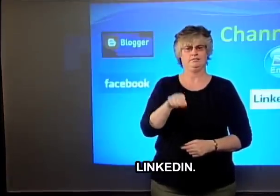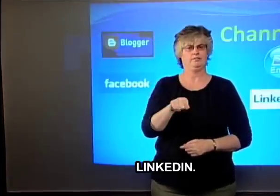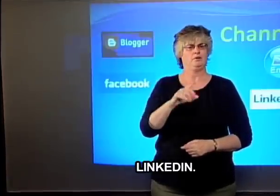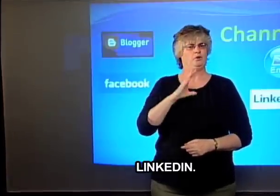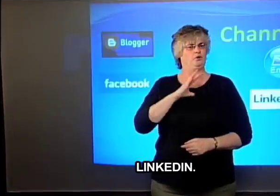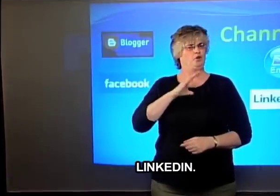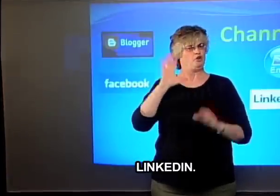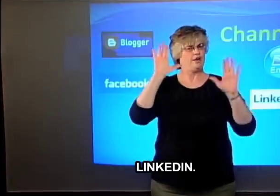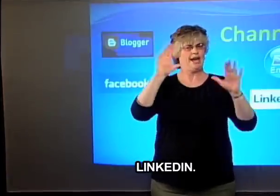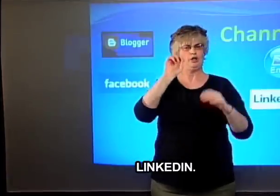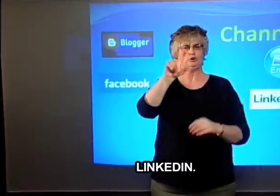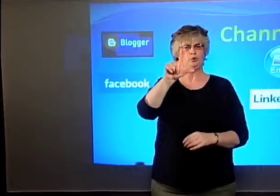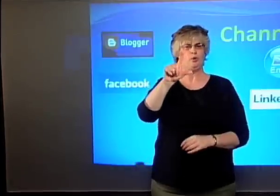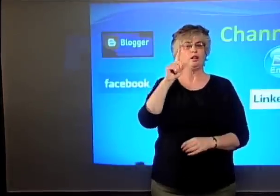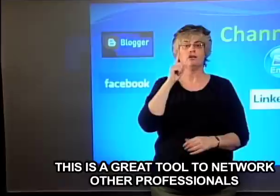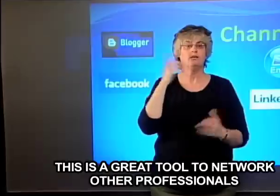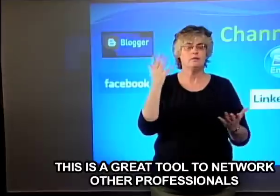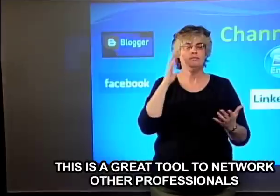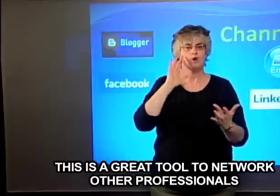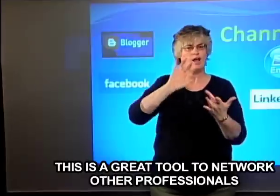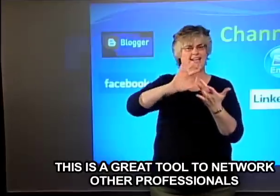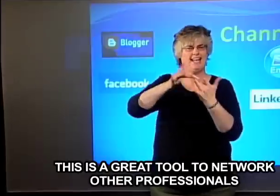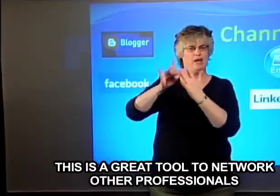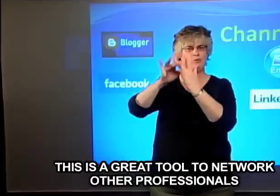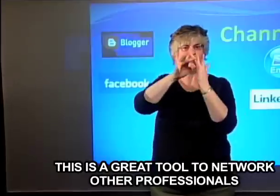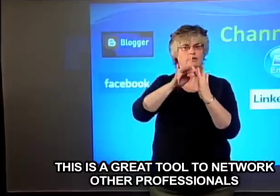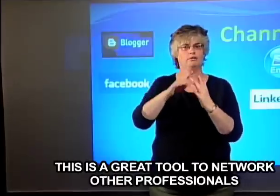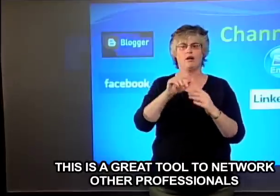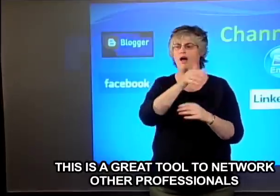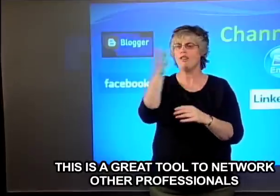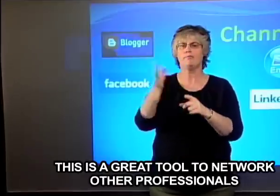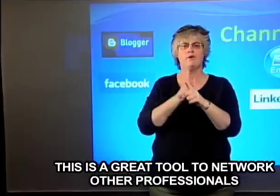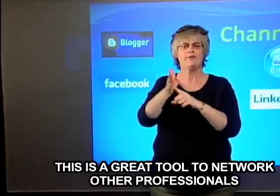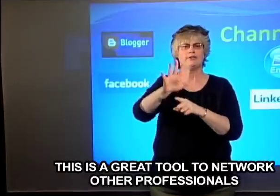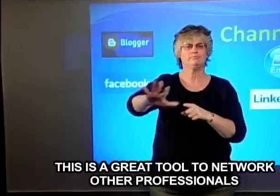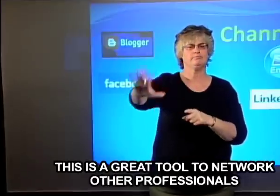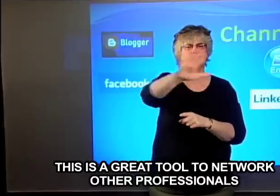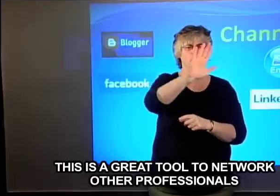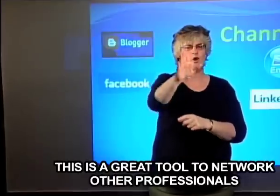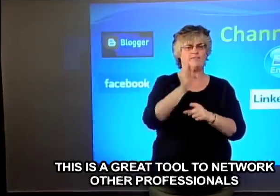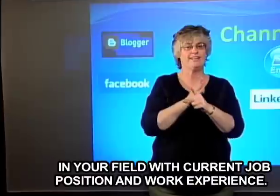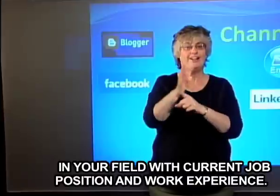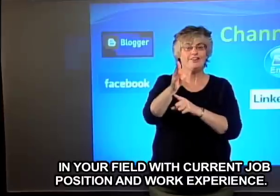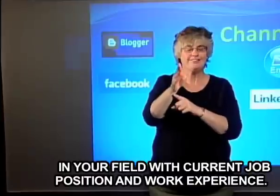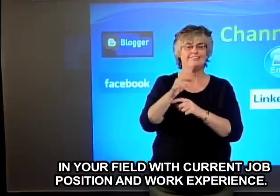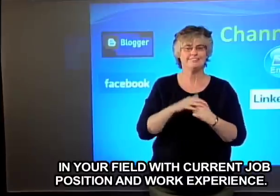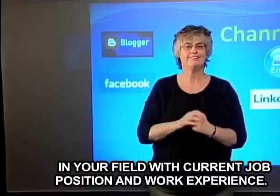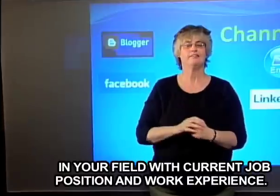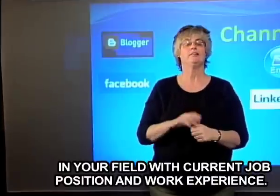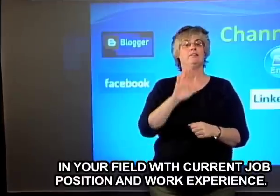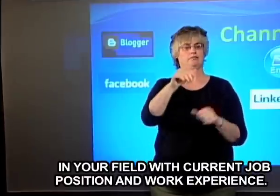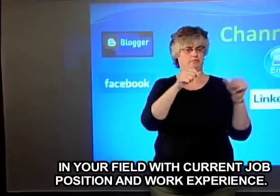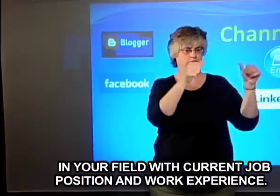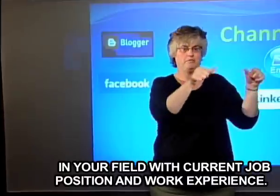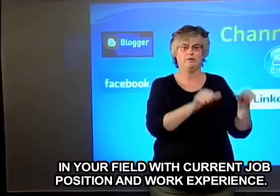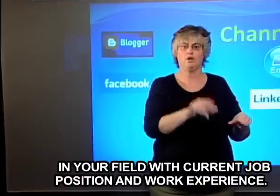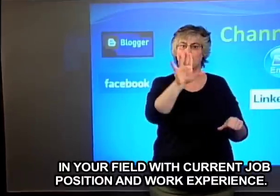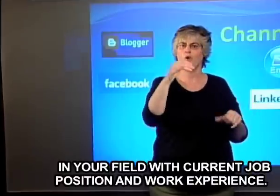LinkedIn. LinkedIn. This is a great tool to network other professionals in your field with current job